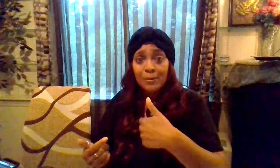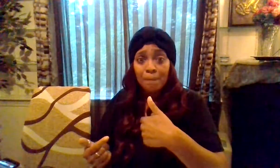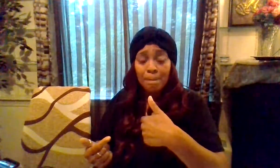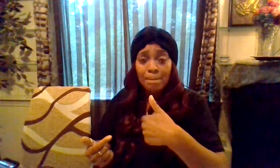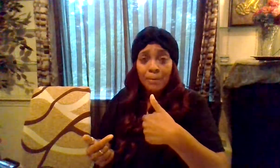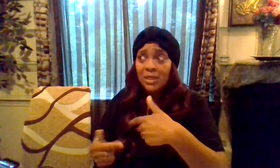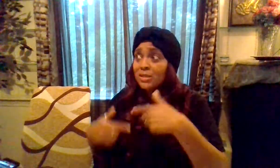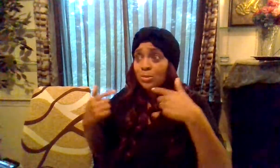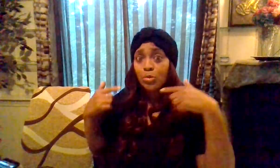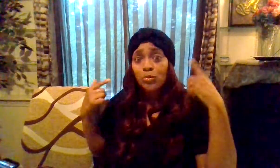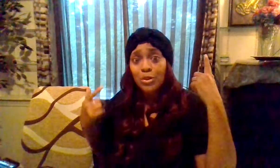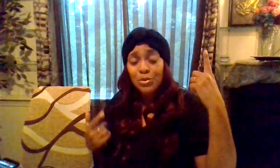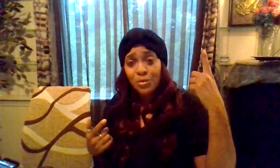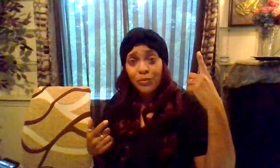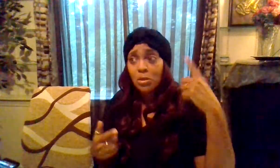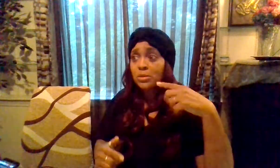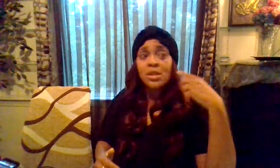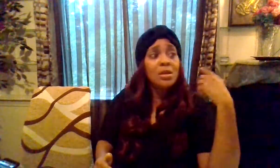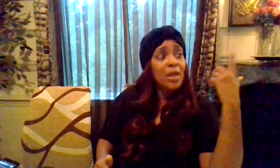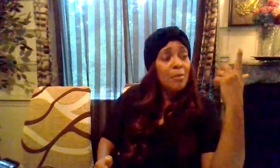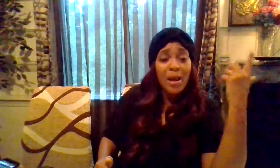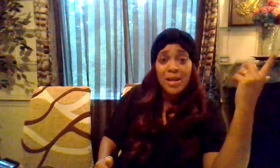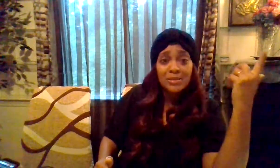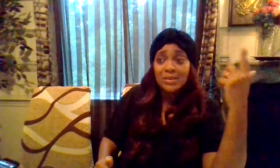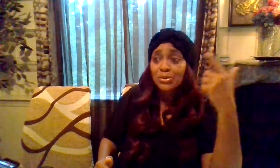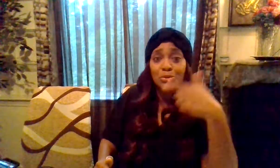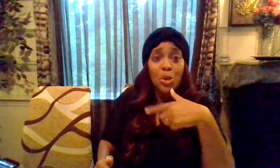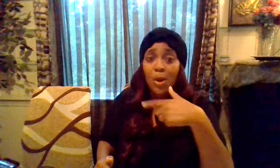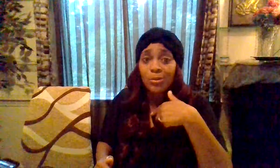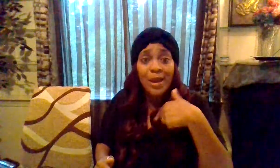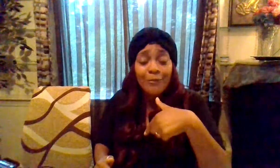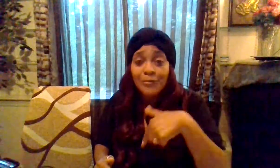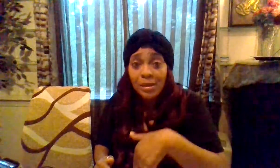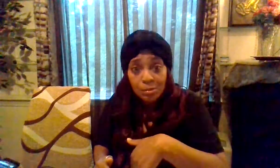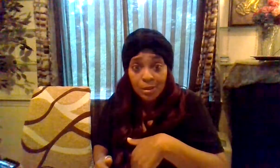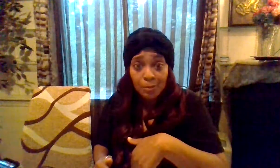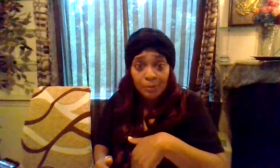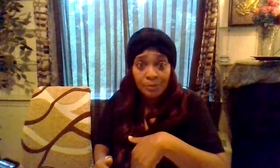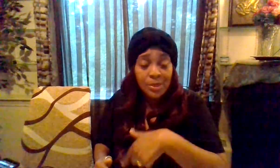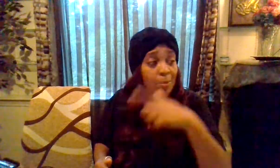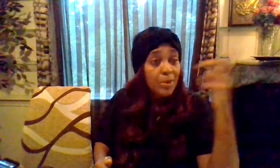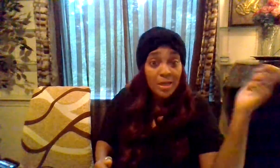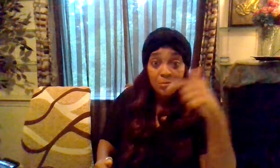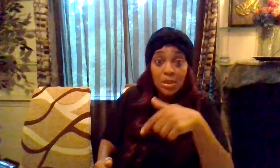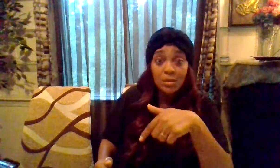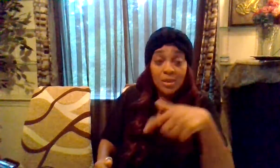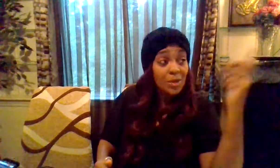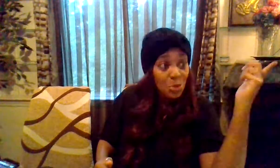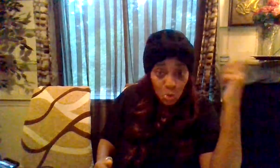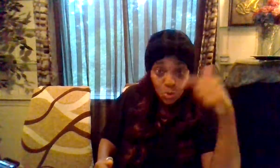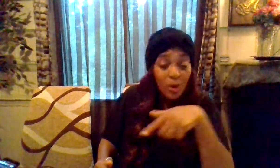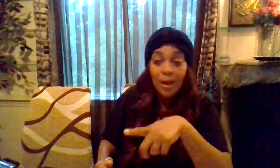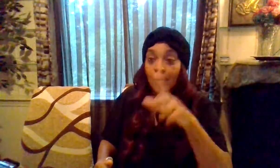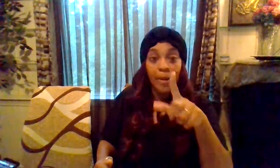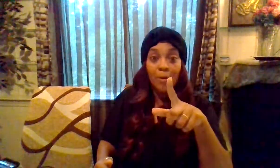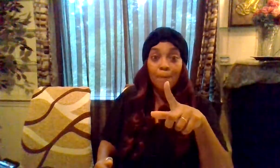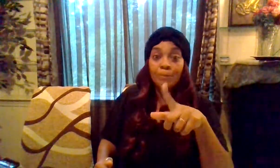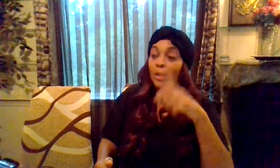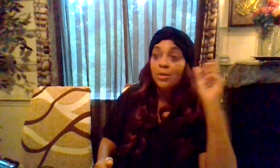this is to prove the universe let my ancestors know i will not fail them they picked me they knew what i'm about they